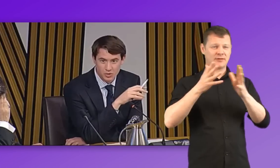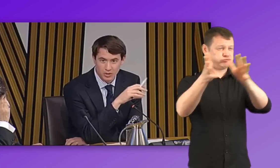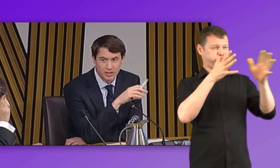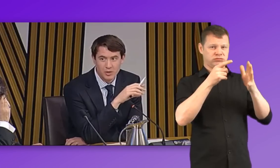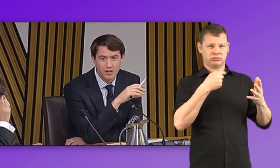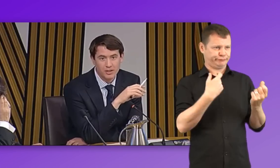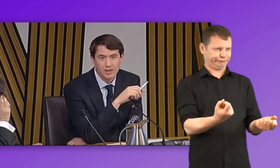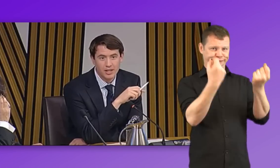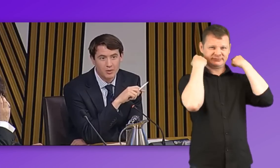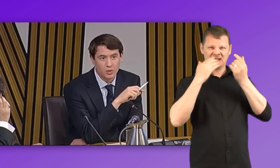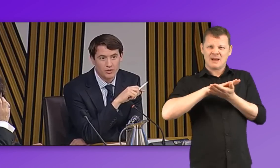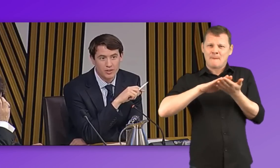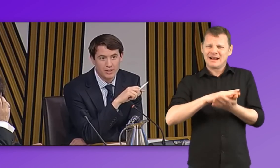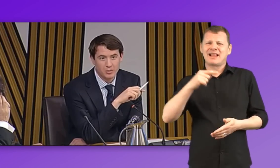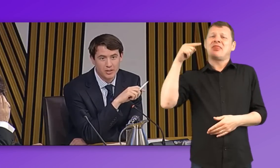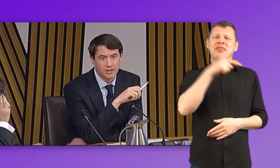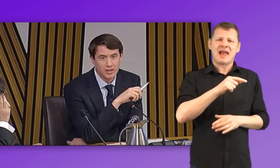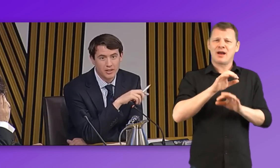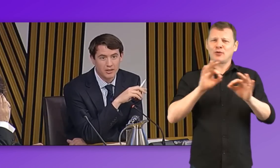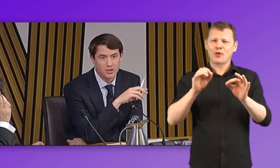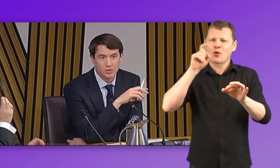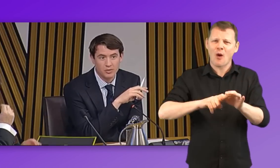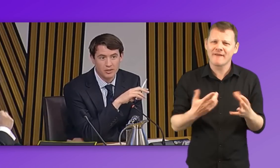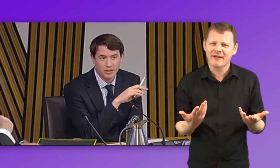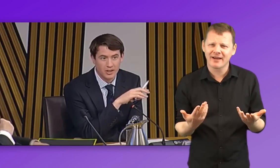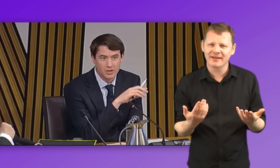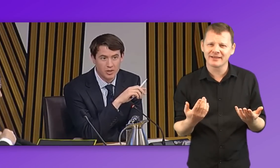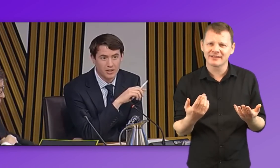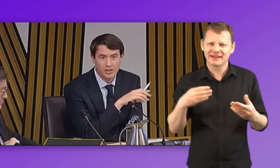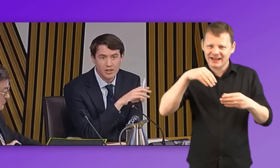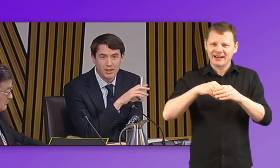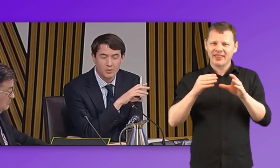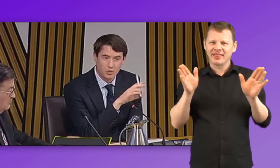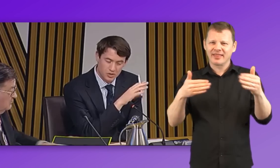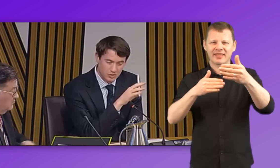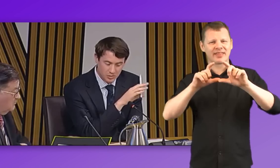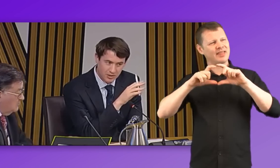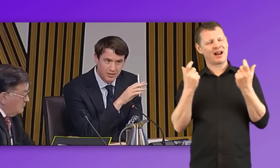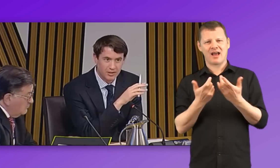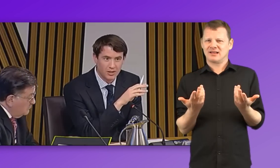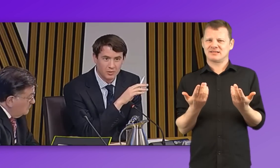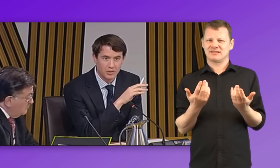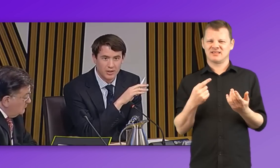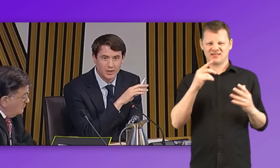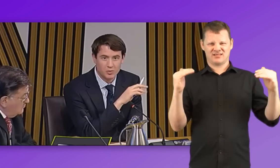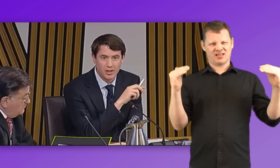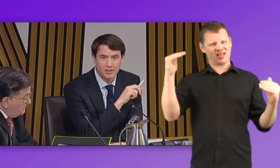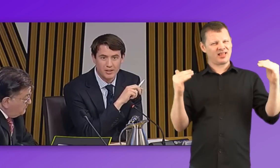surely they weren't qualified to be in the classroom either. Which seems to be a disparity.